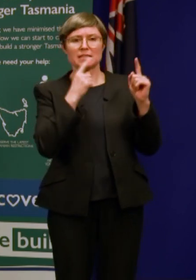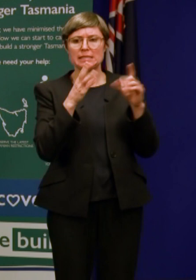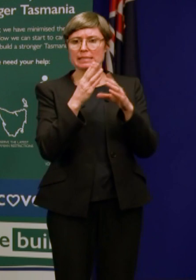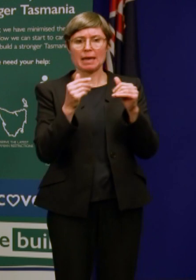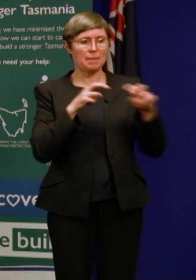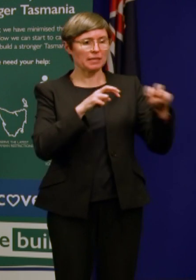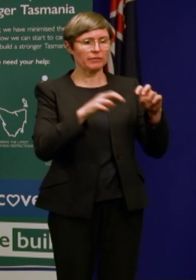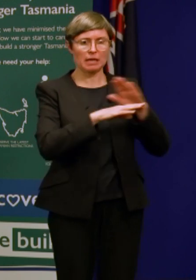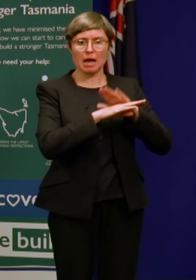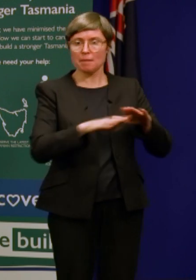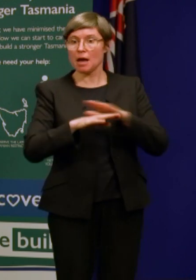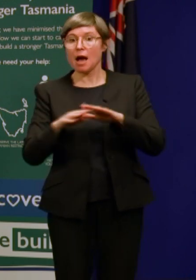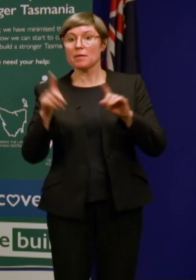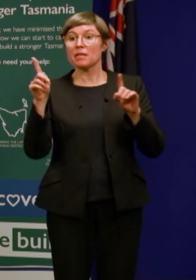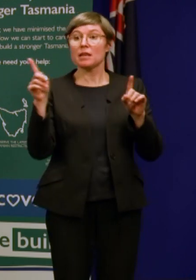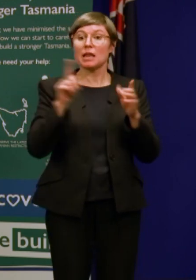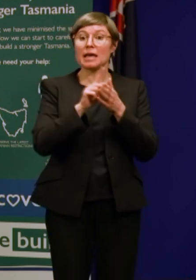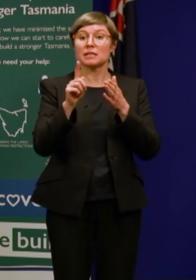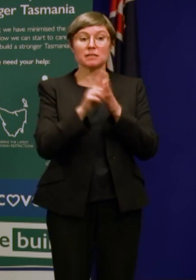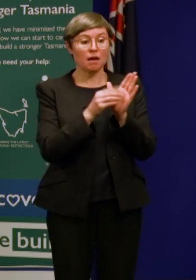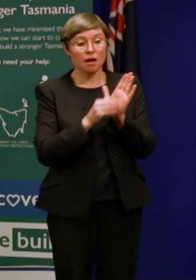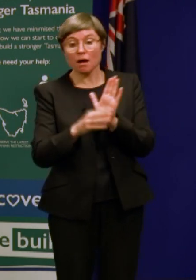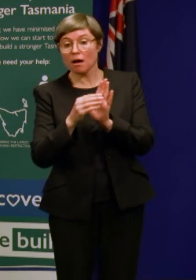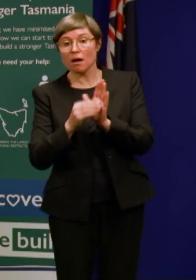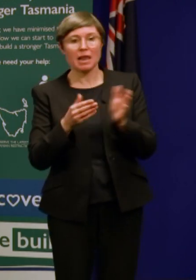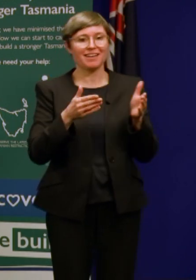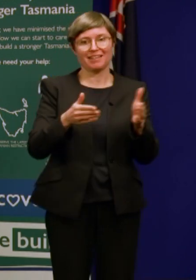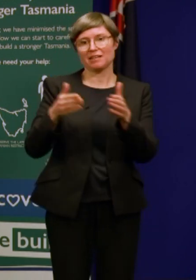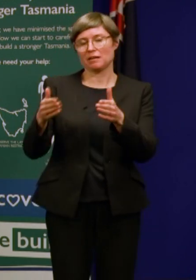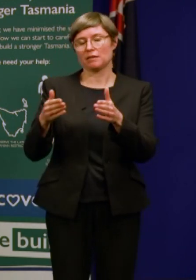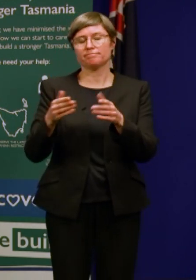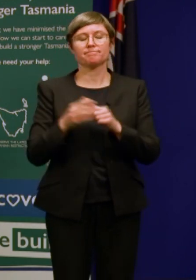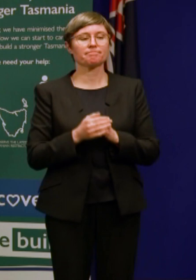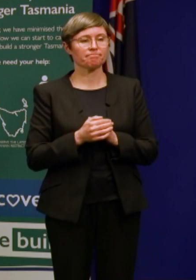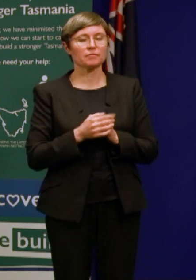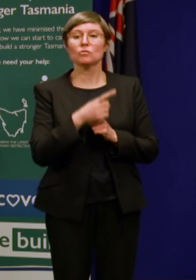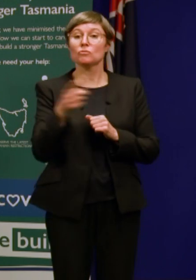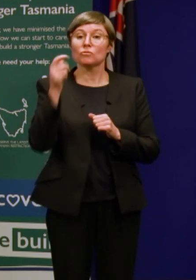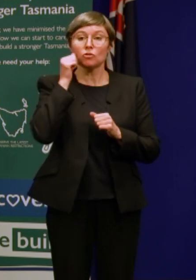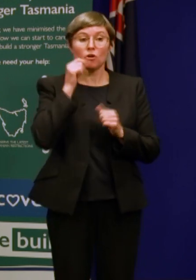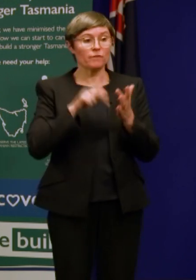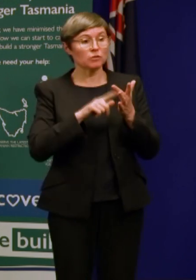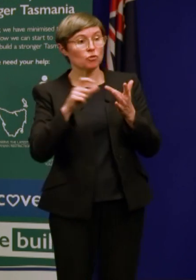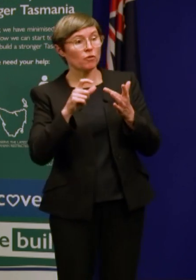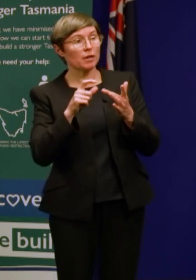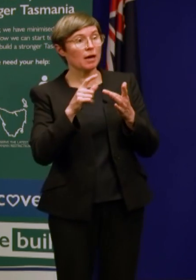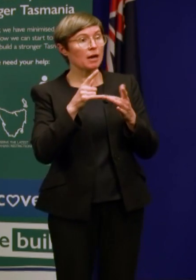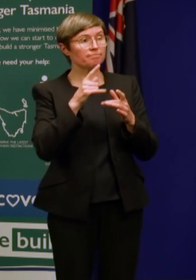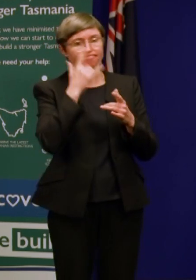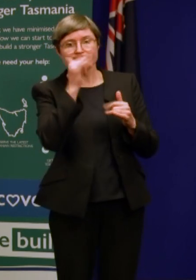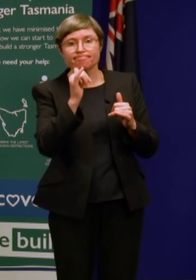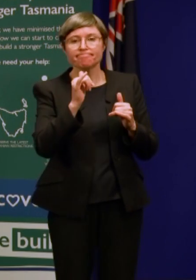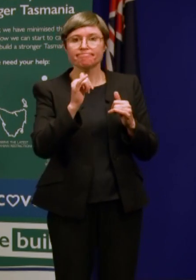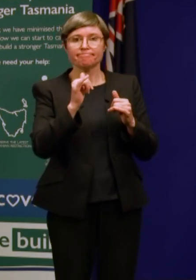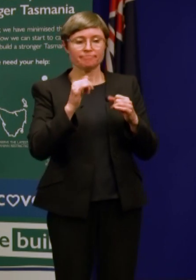You'll be aware of the events in Victoria and I think it's fair to say that's given many of us in public health